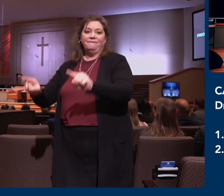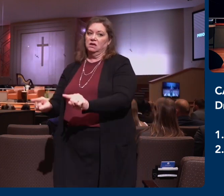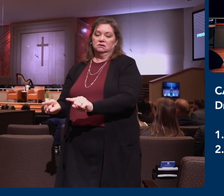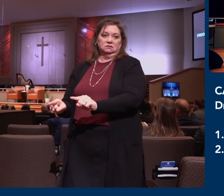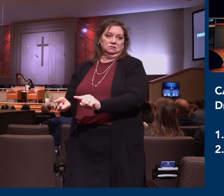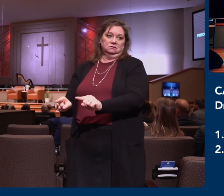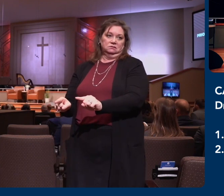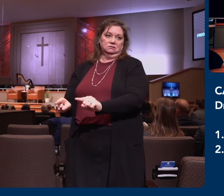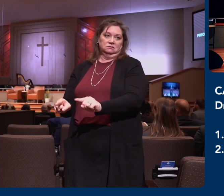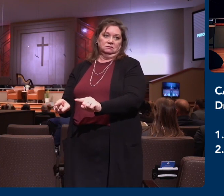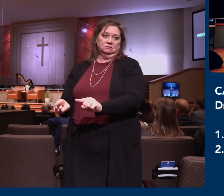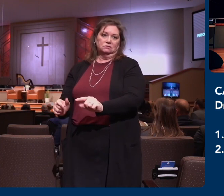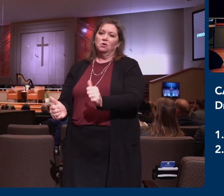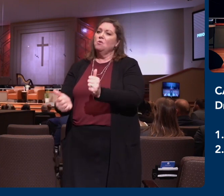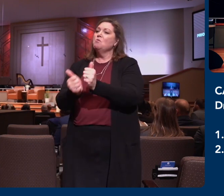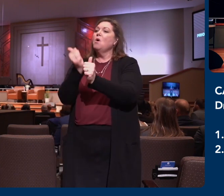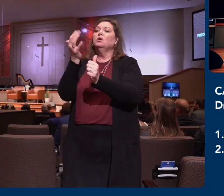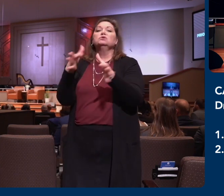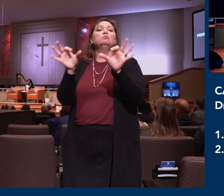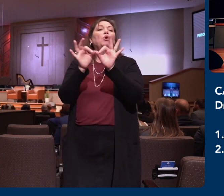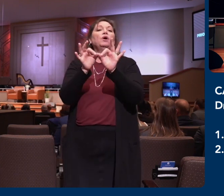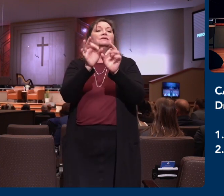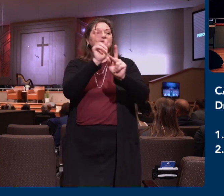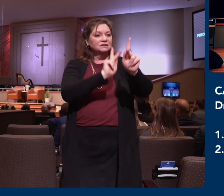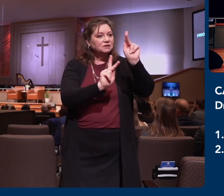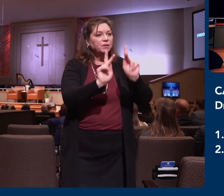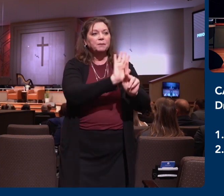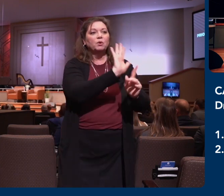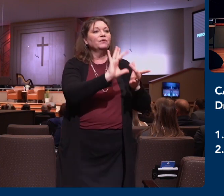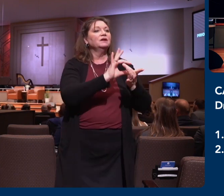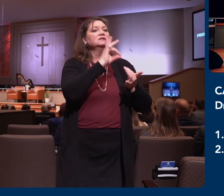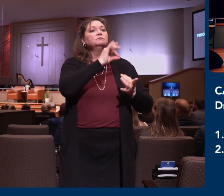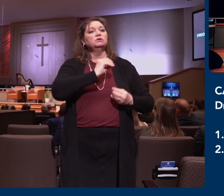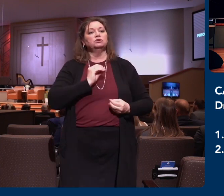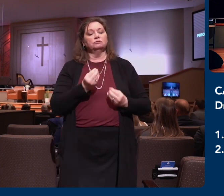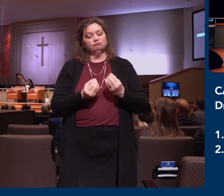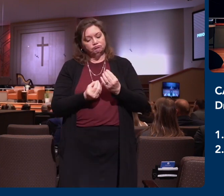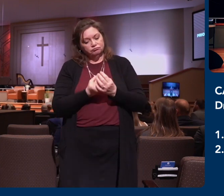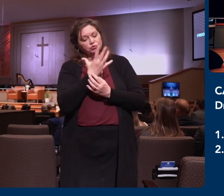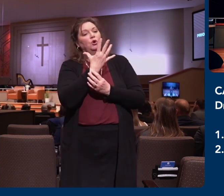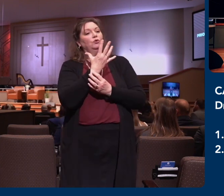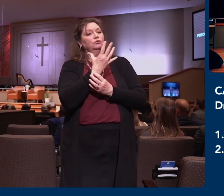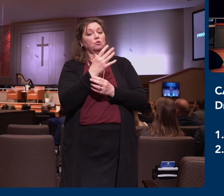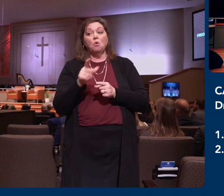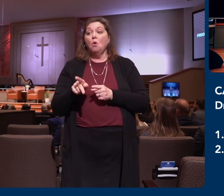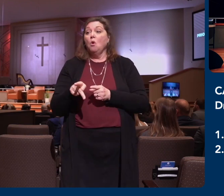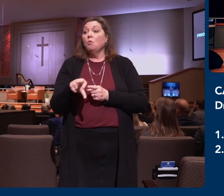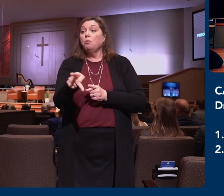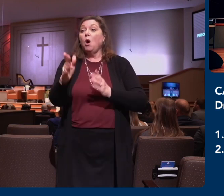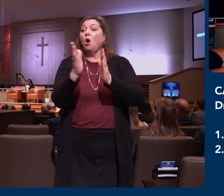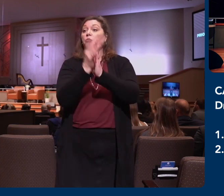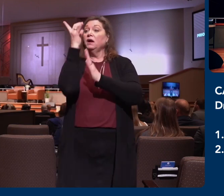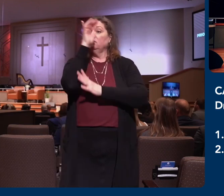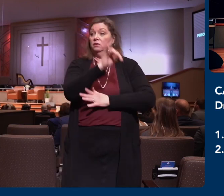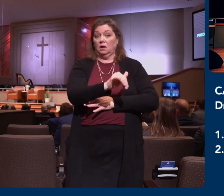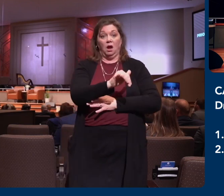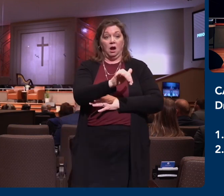priority. And so we need to prioritize their spiritual growth. He prayed for them to be filled with knowledge and all wisdom, the skill